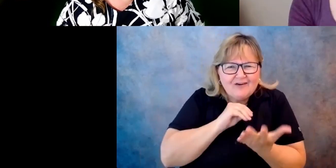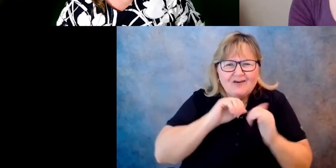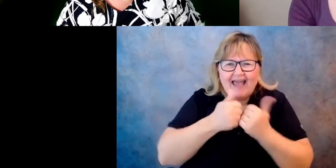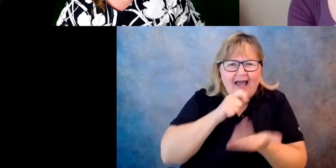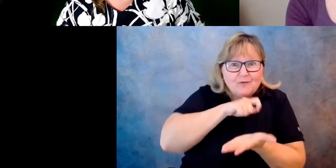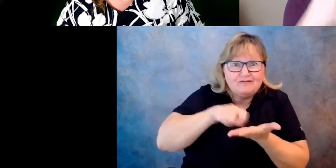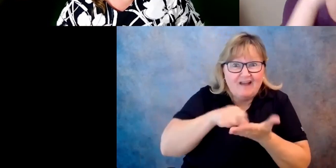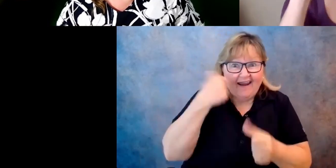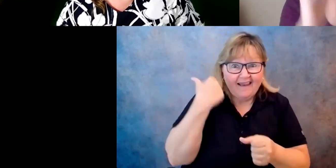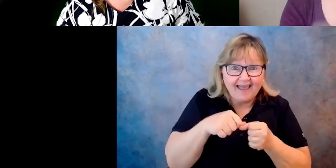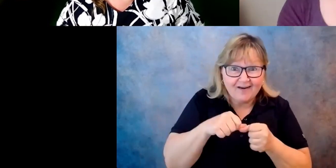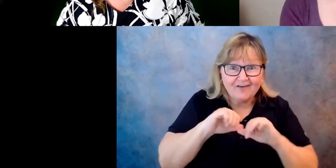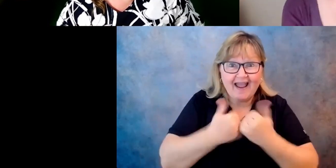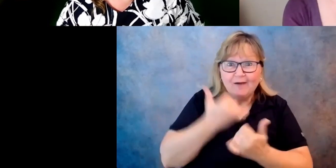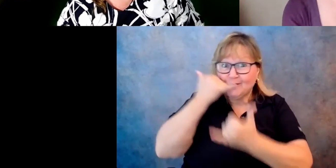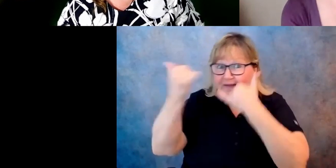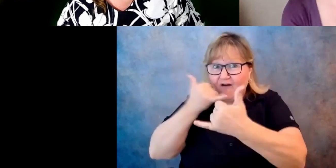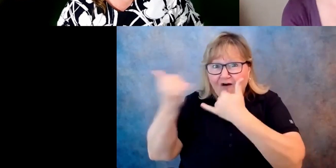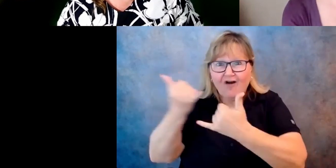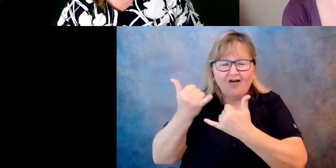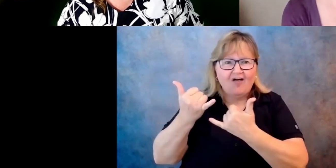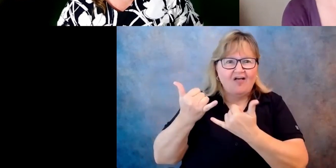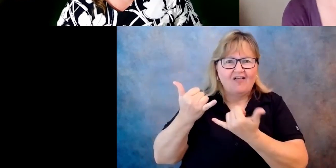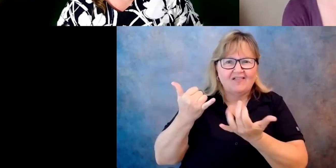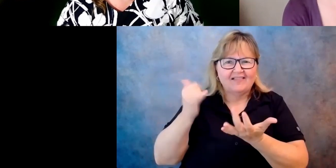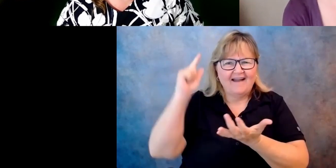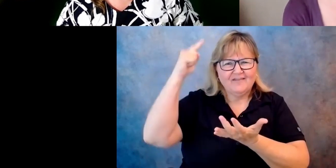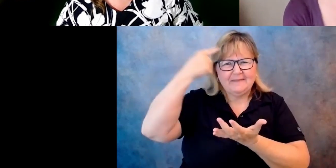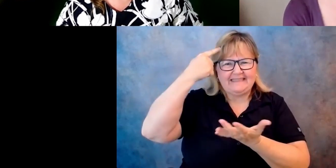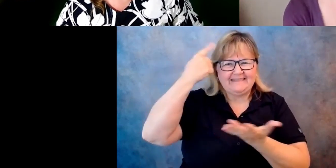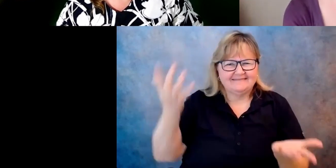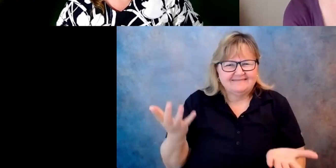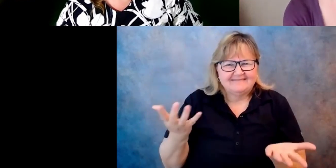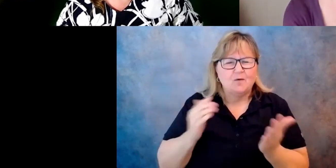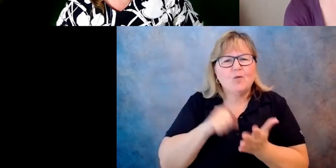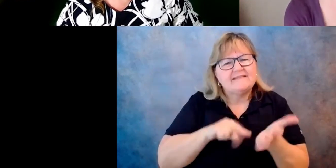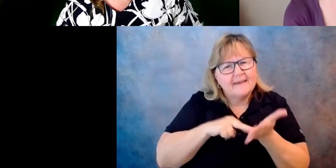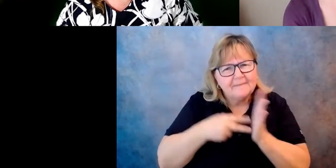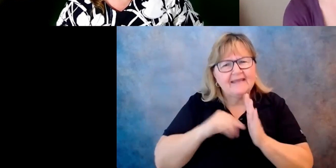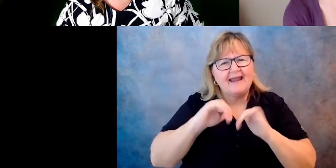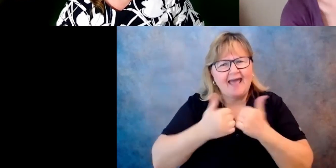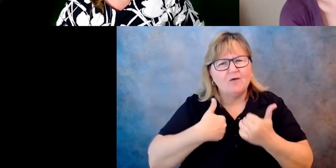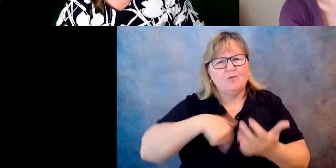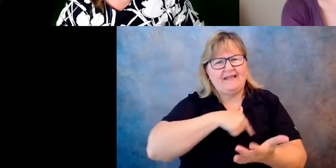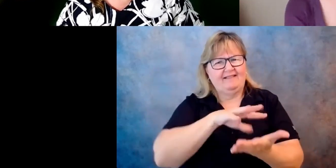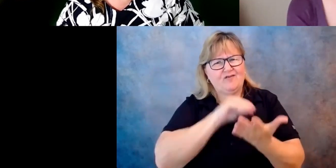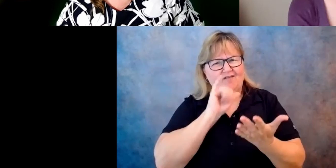do you write a letter? How do you make the calls? Can you help us understand what does that mean? And how can we learn that at grassroots?